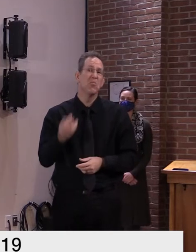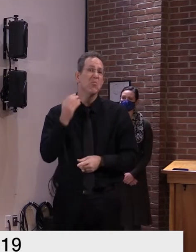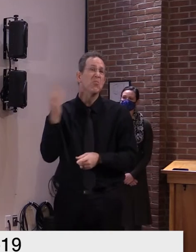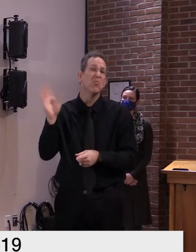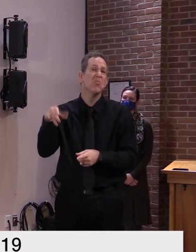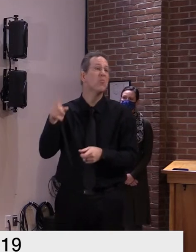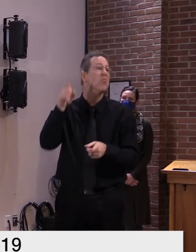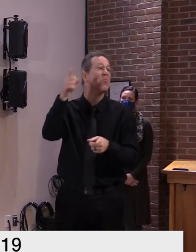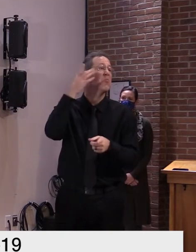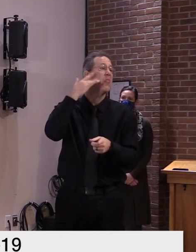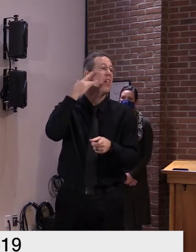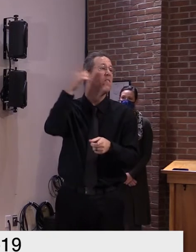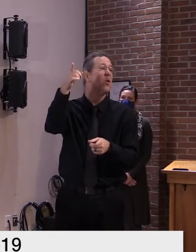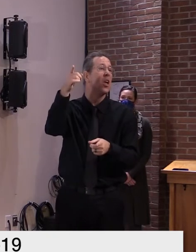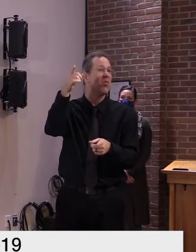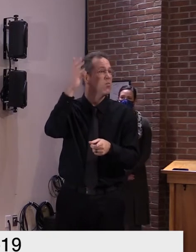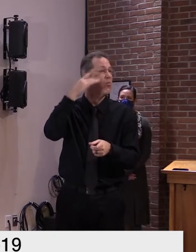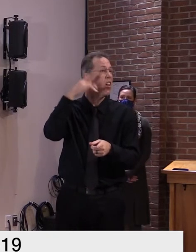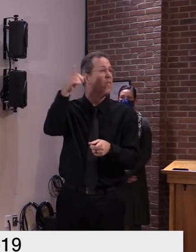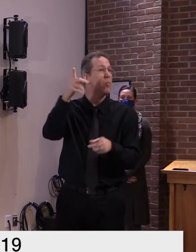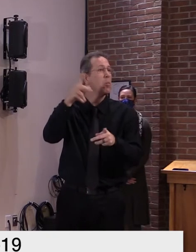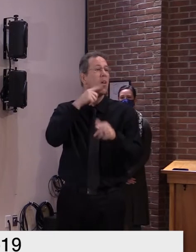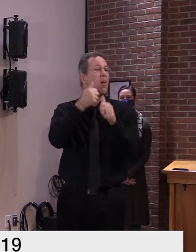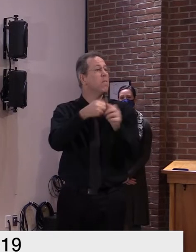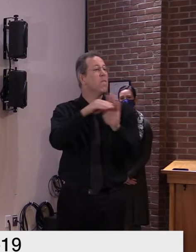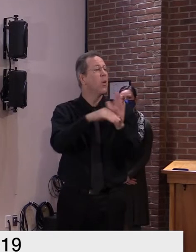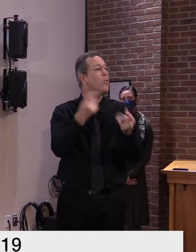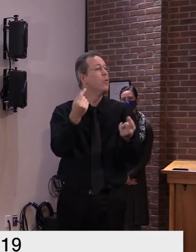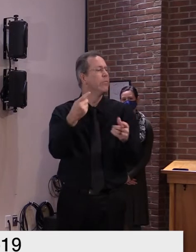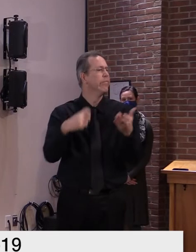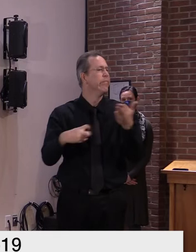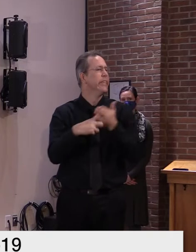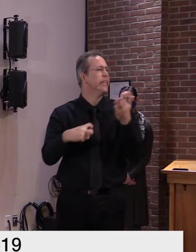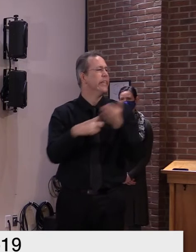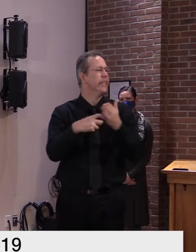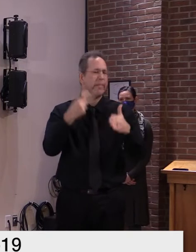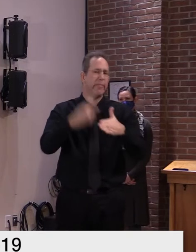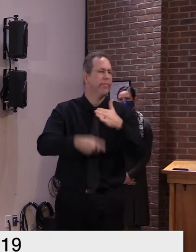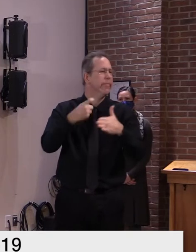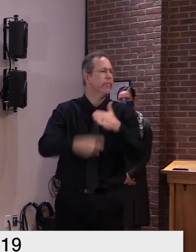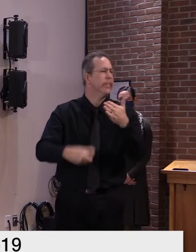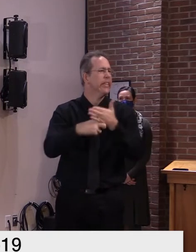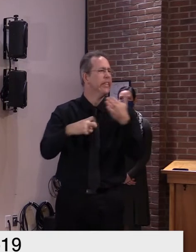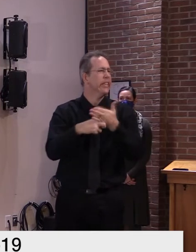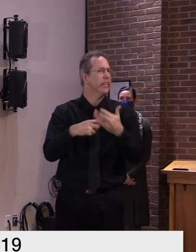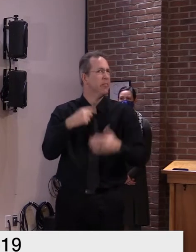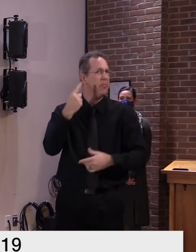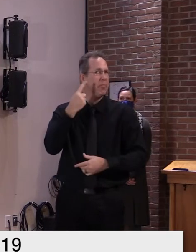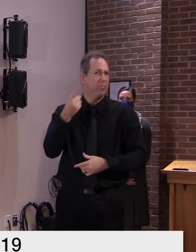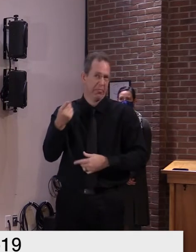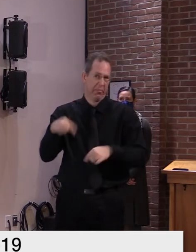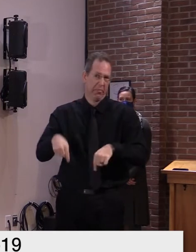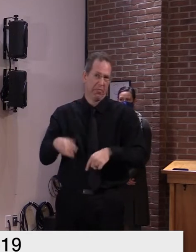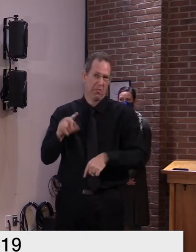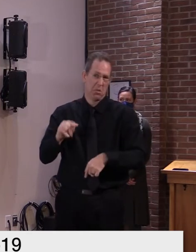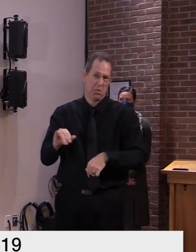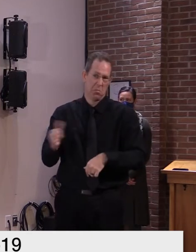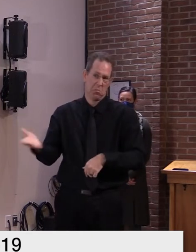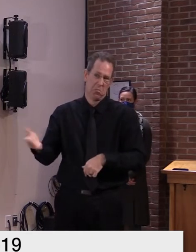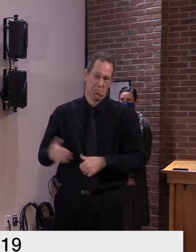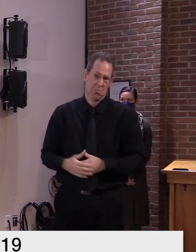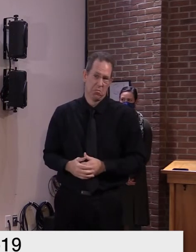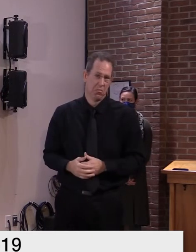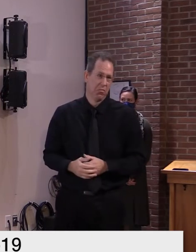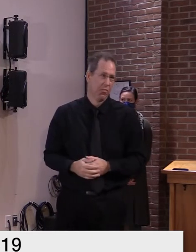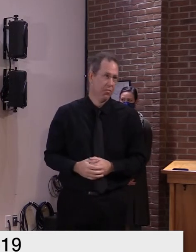you know what would be the point where uh you might in vermont do that well again we're seeing a lot of compliance